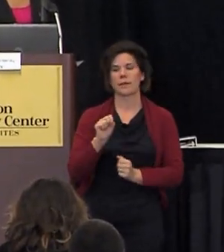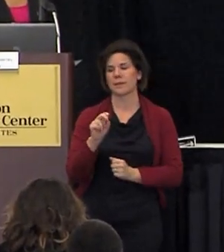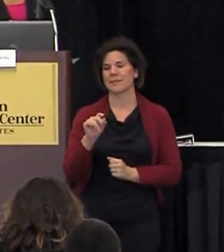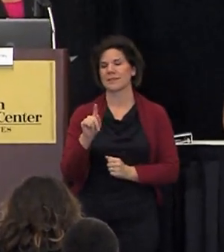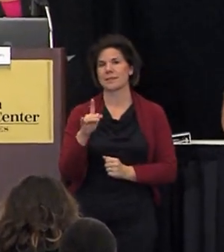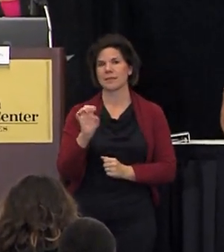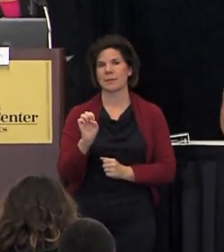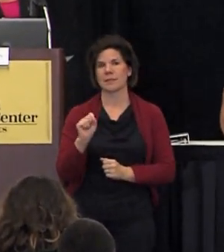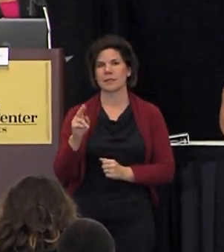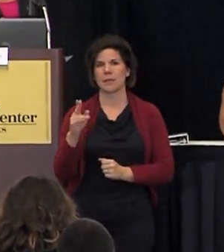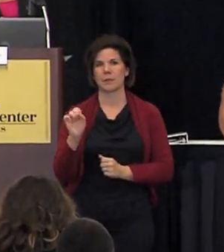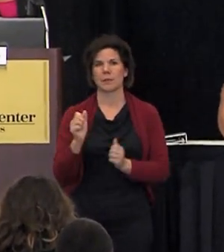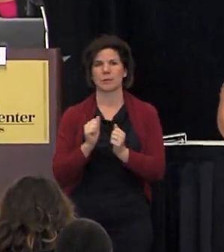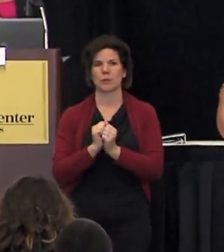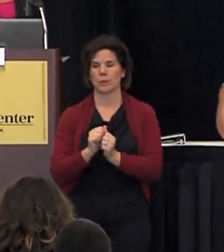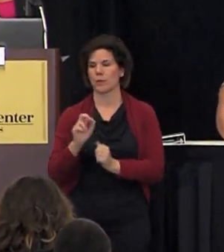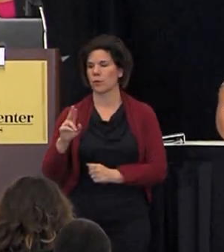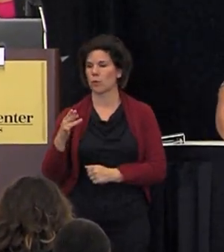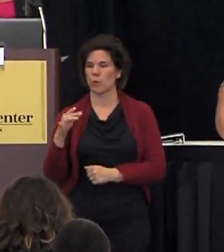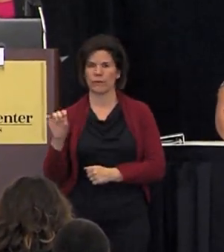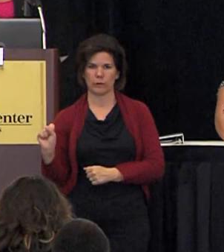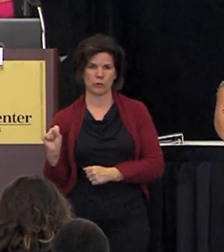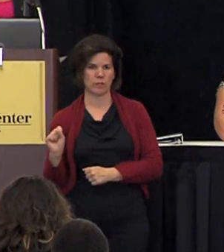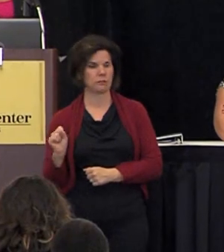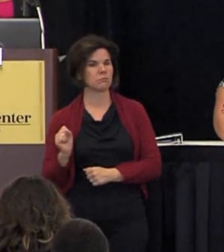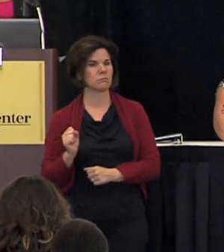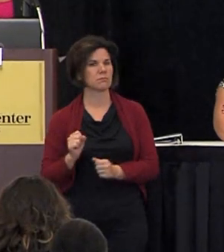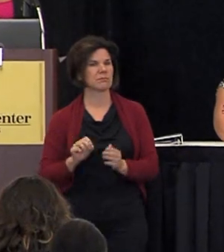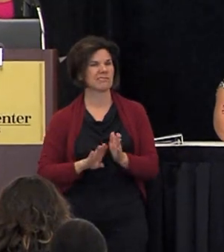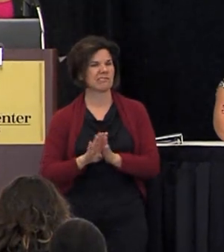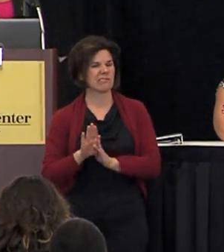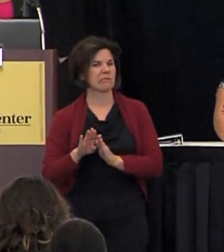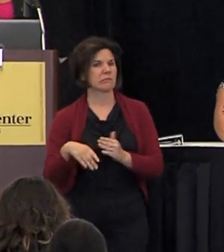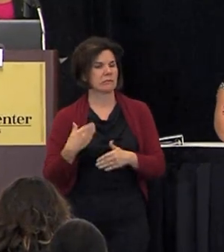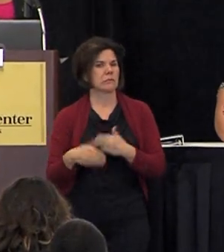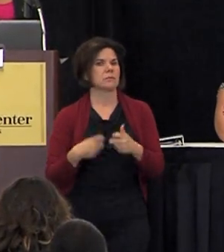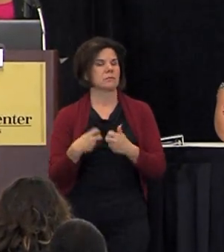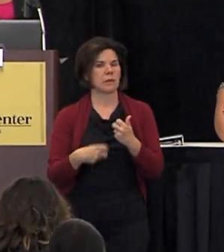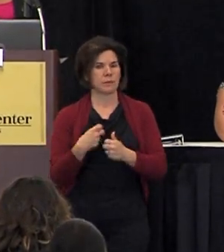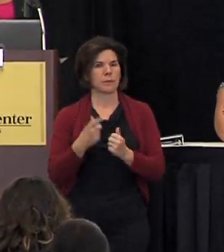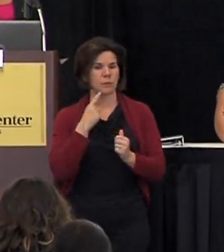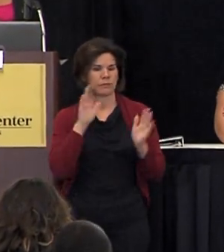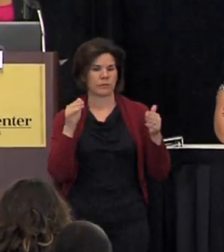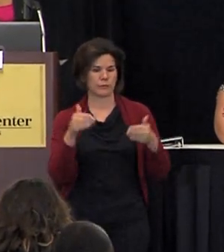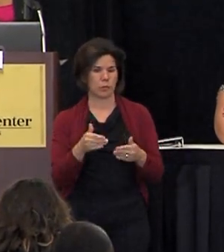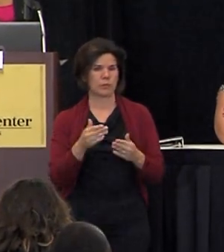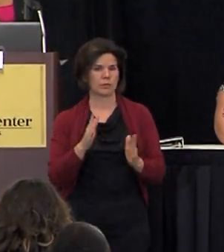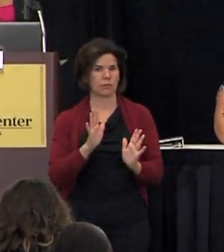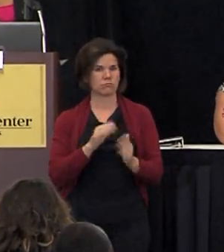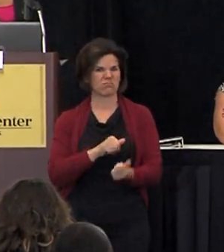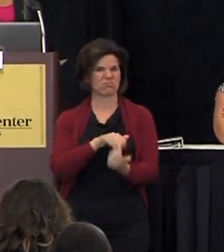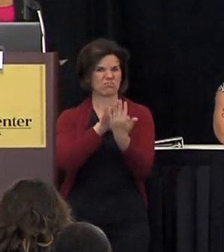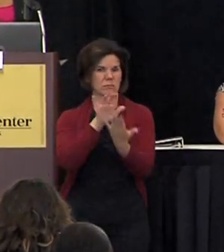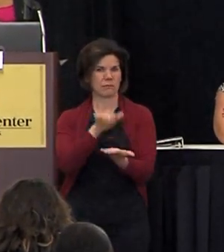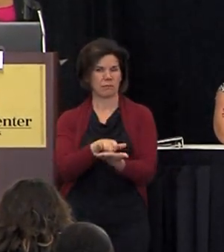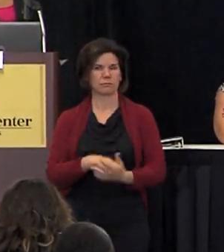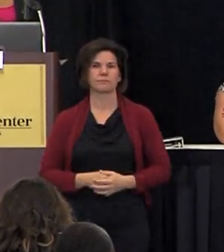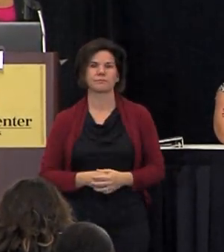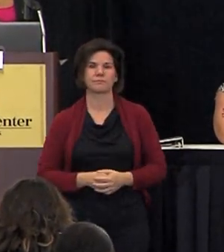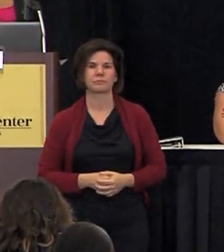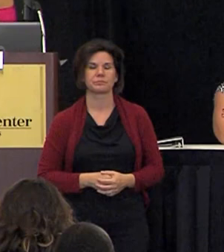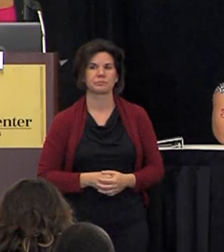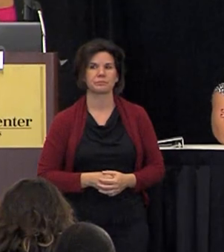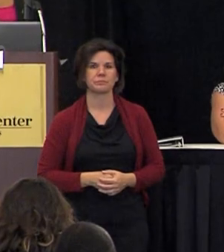among refugees because we're seeing that as a growing problem so we're going to focus on that for one thing um